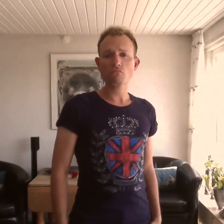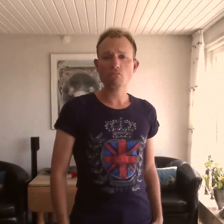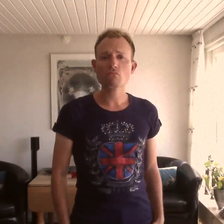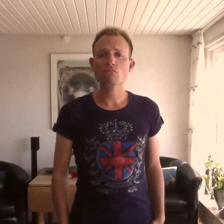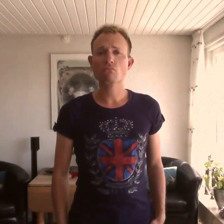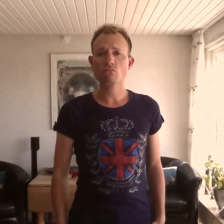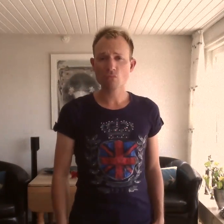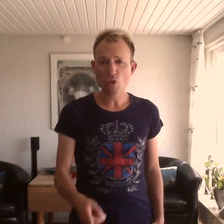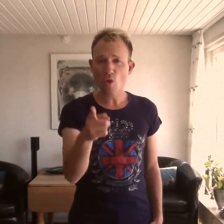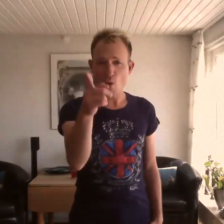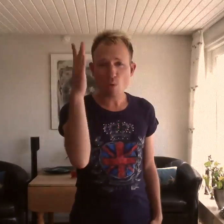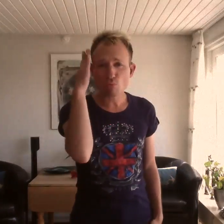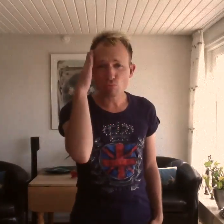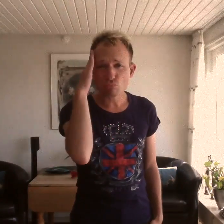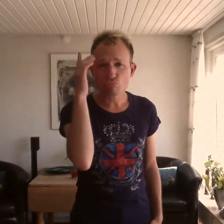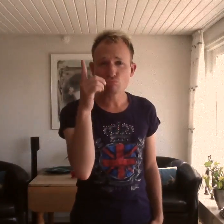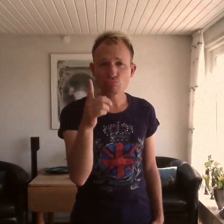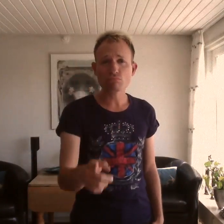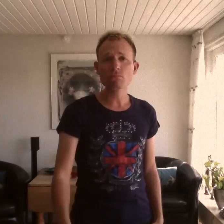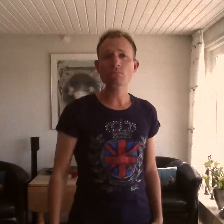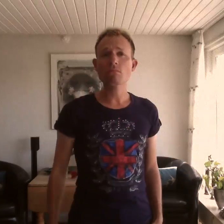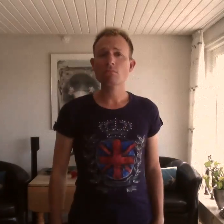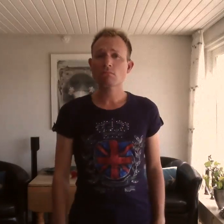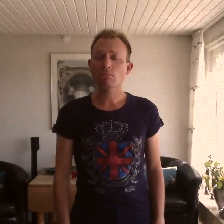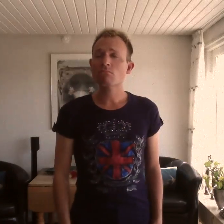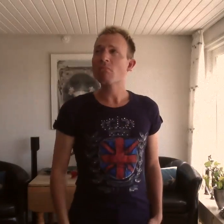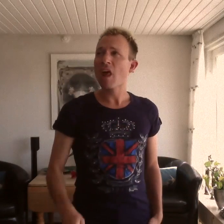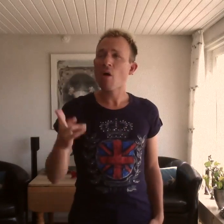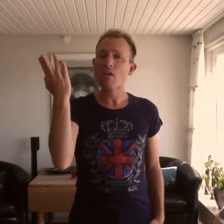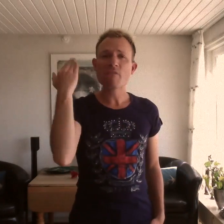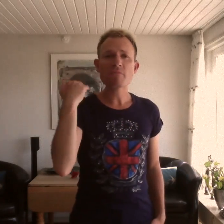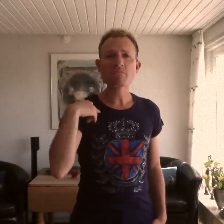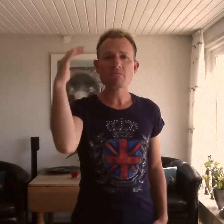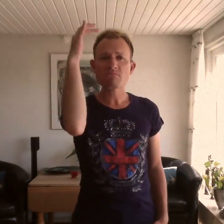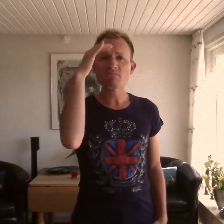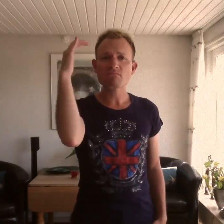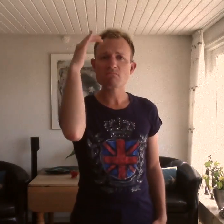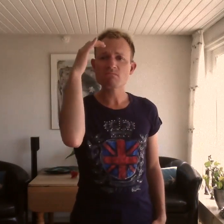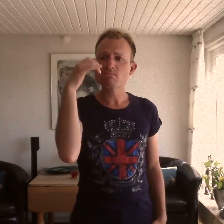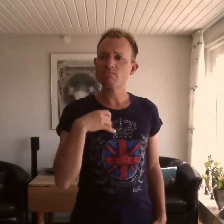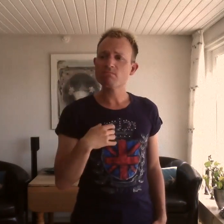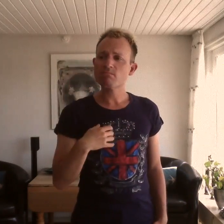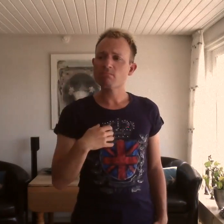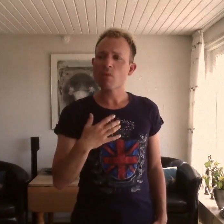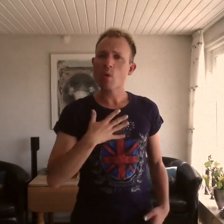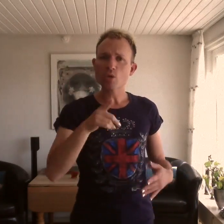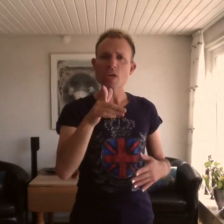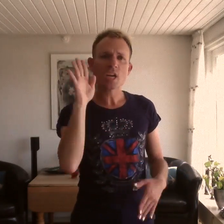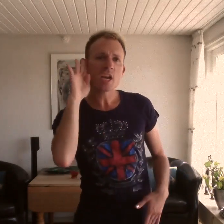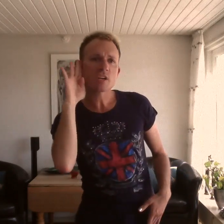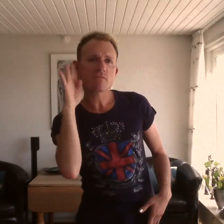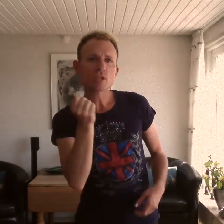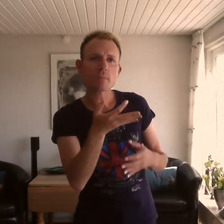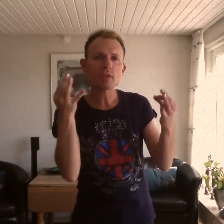You know, every now and then, I think you might like to hear something from us,